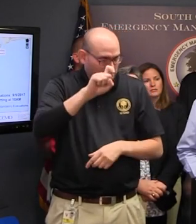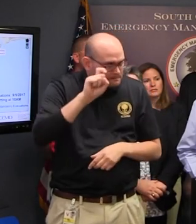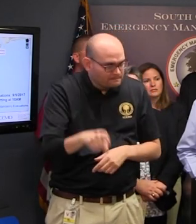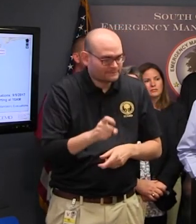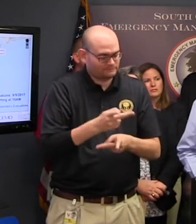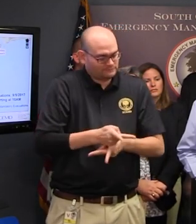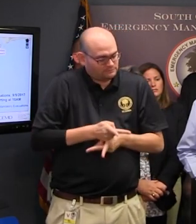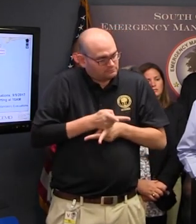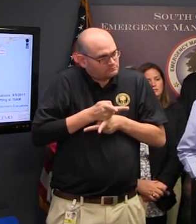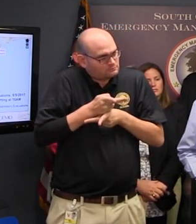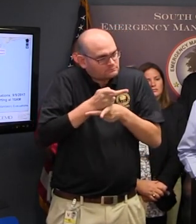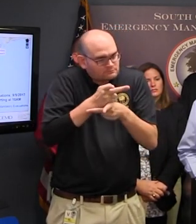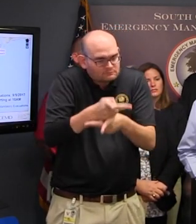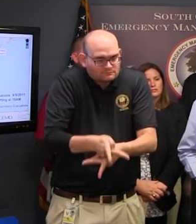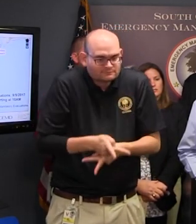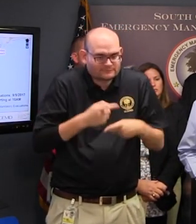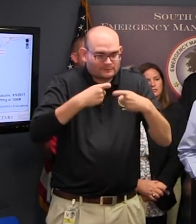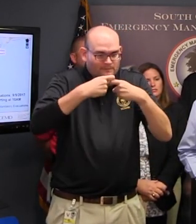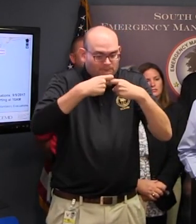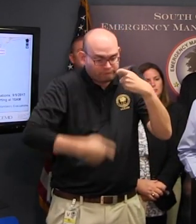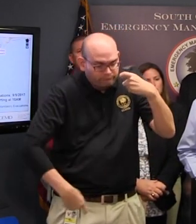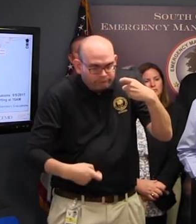winds And there will be some high winds